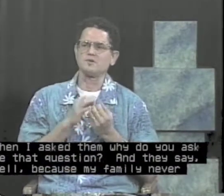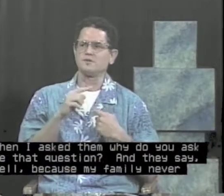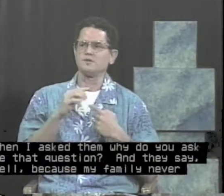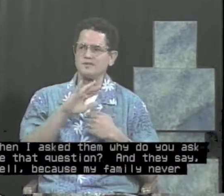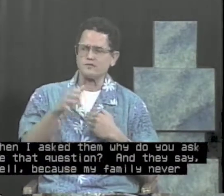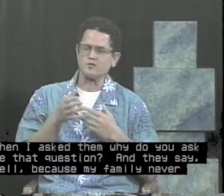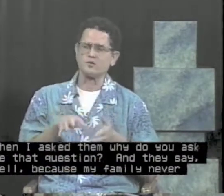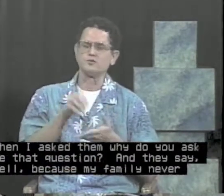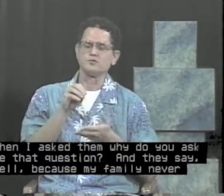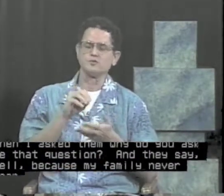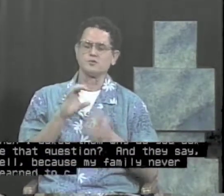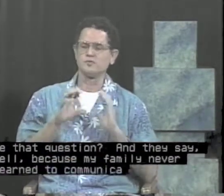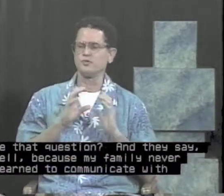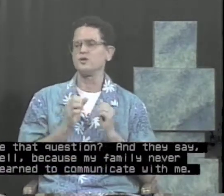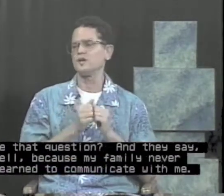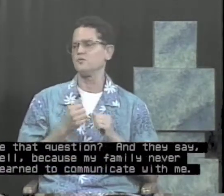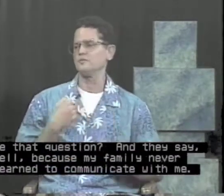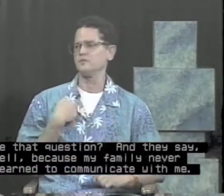never learned to communicate with me.